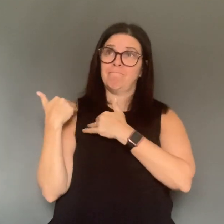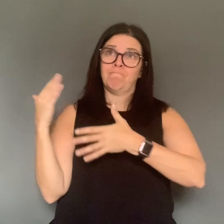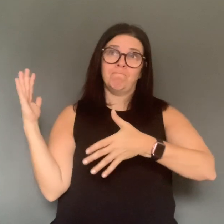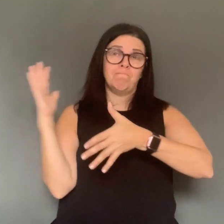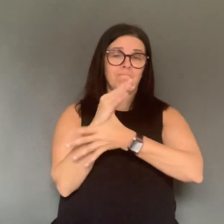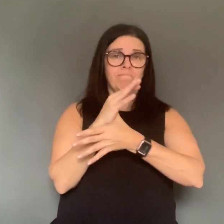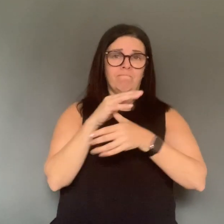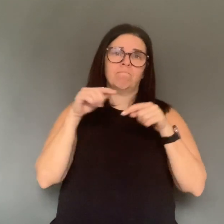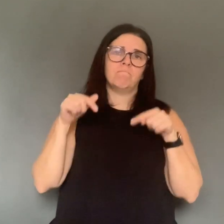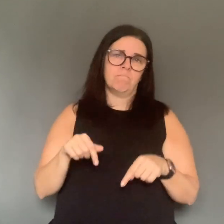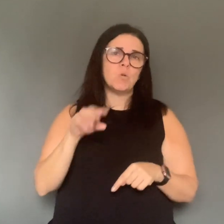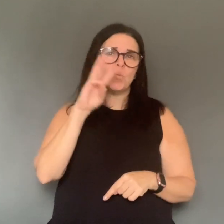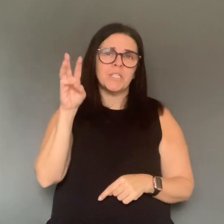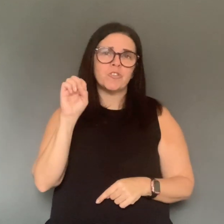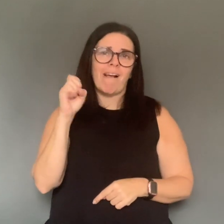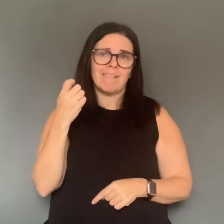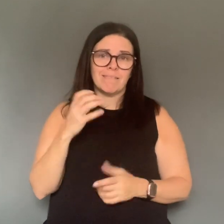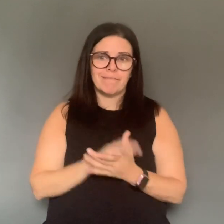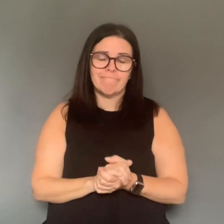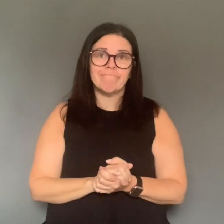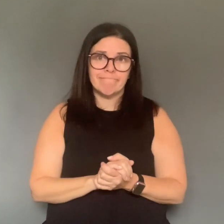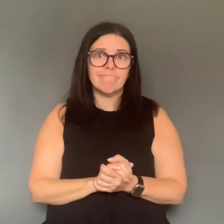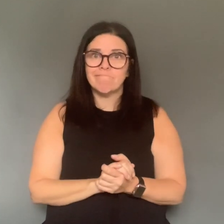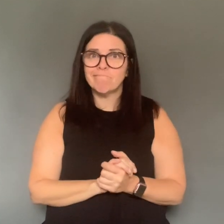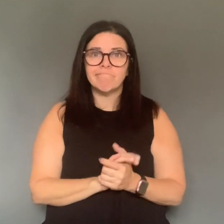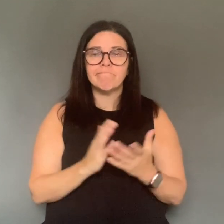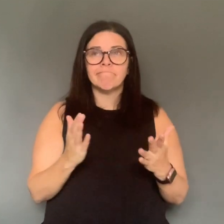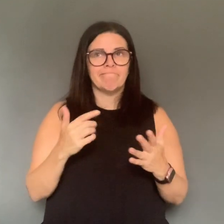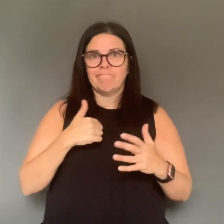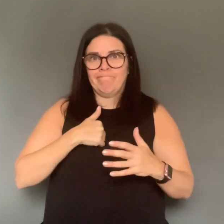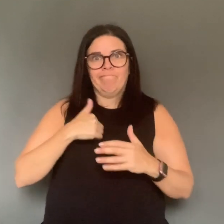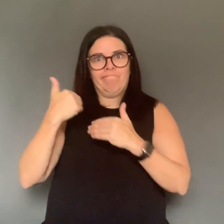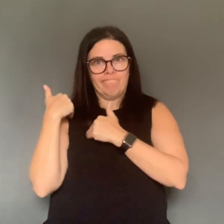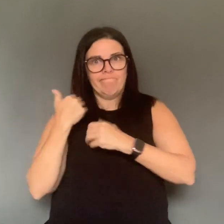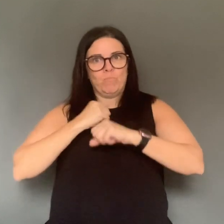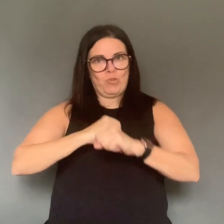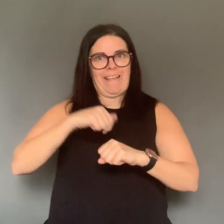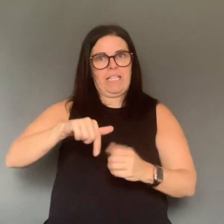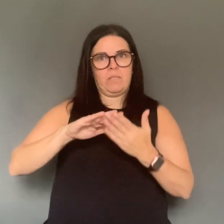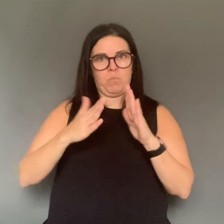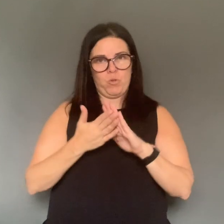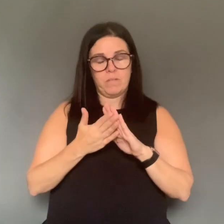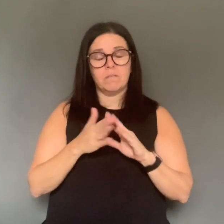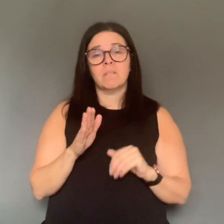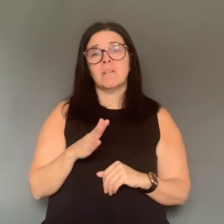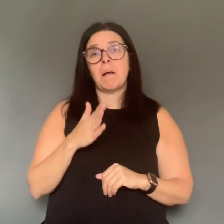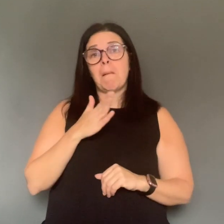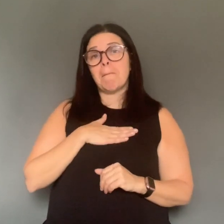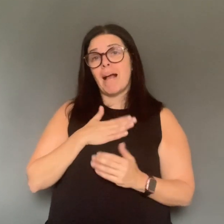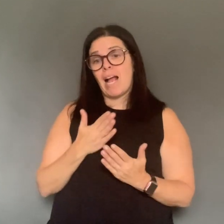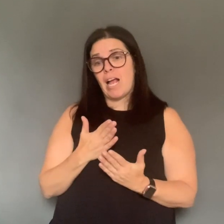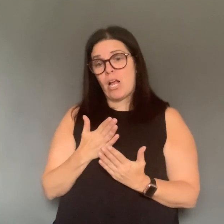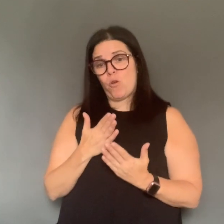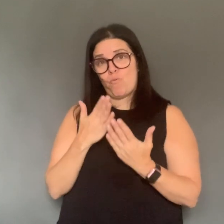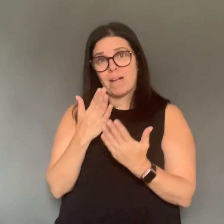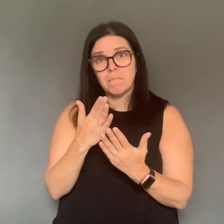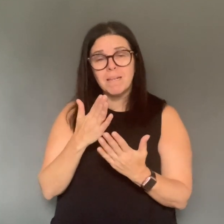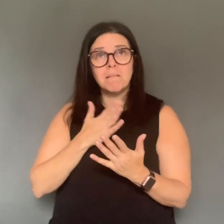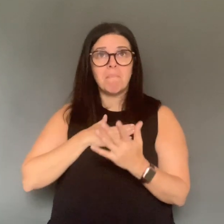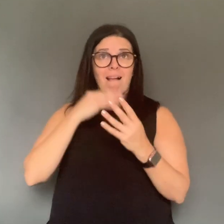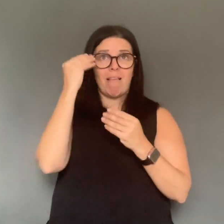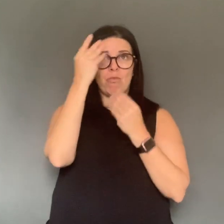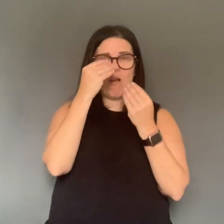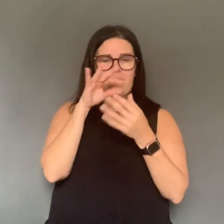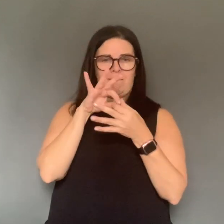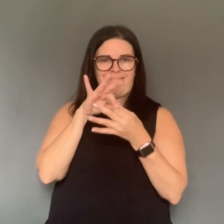thoughts are is in the best interest of my community. I'm not concerned about what is happening outside of my community. Yes, as a broader